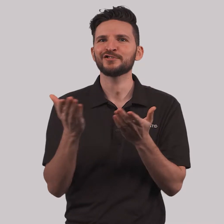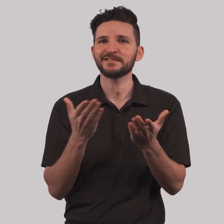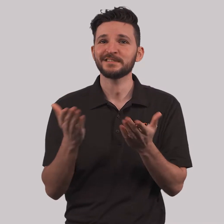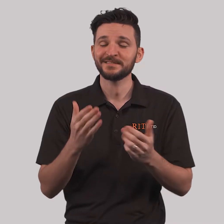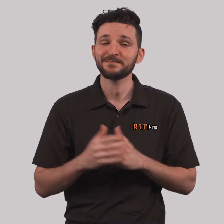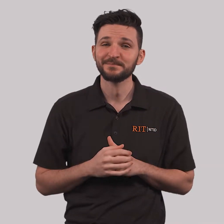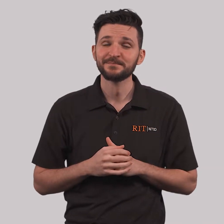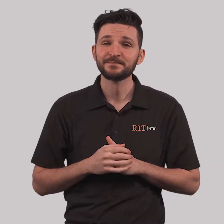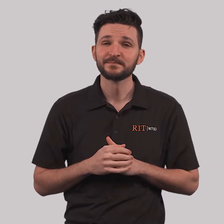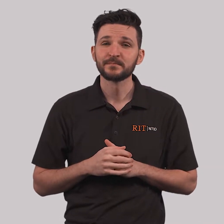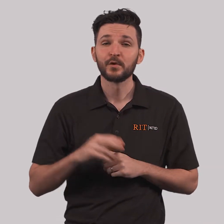to the Foreign Service.